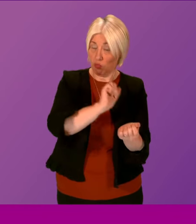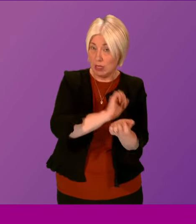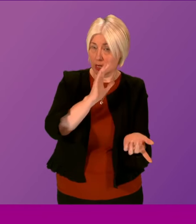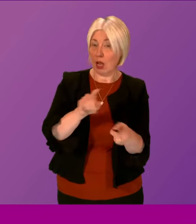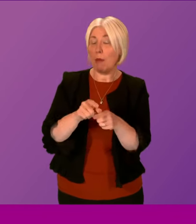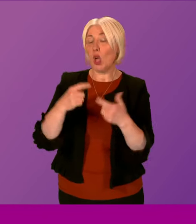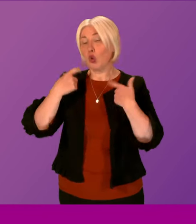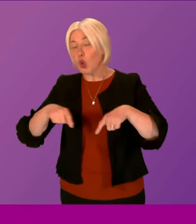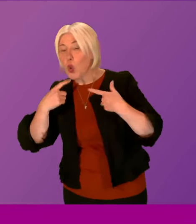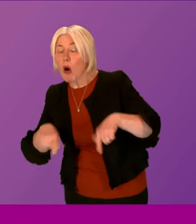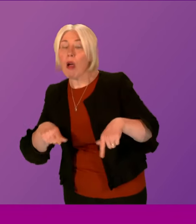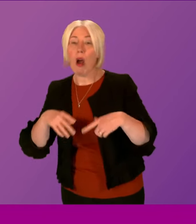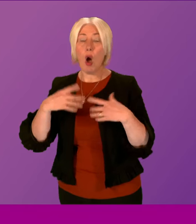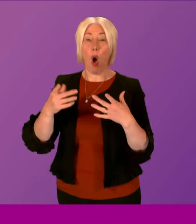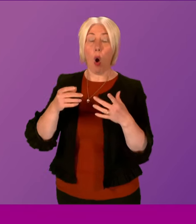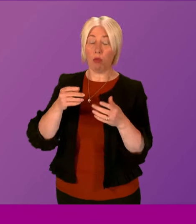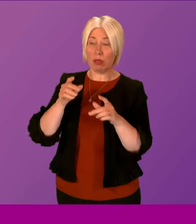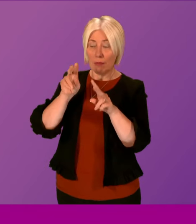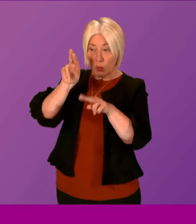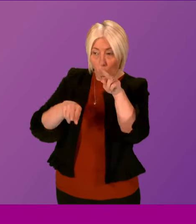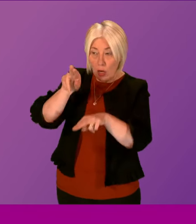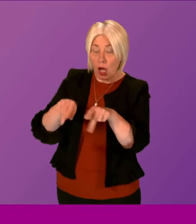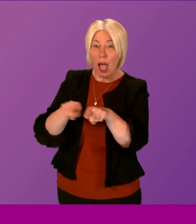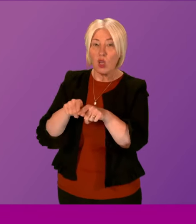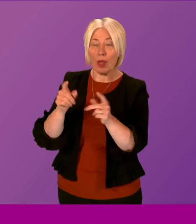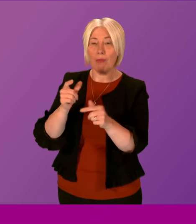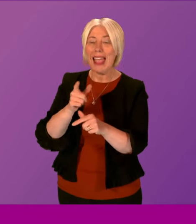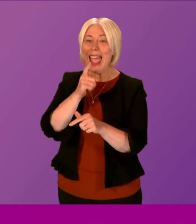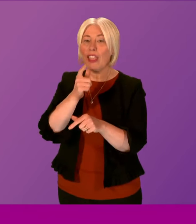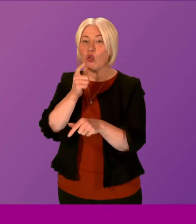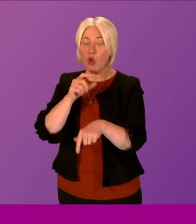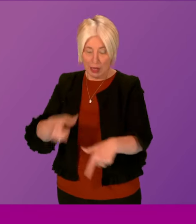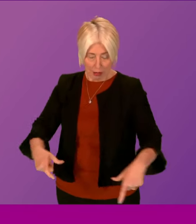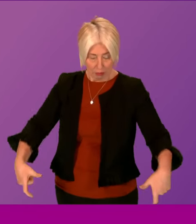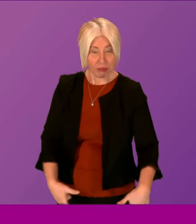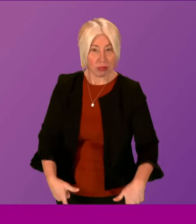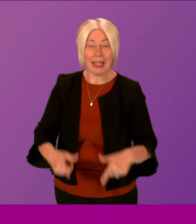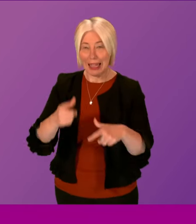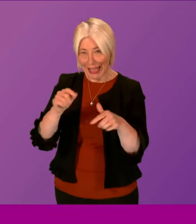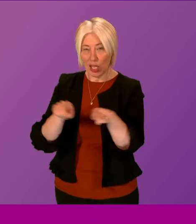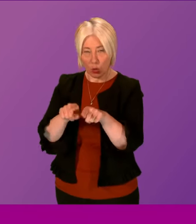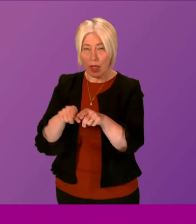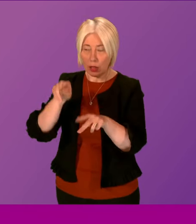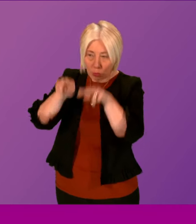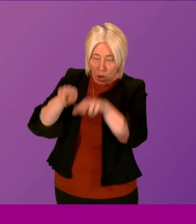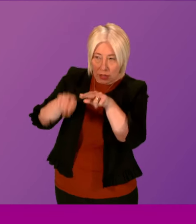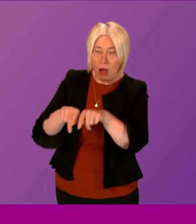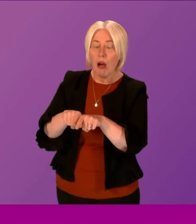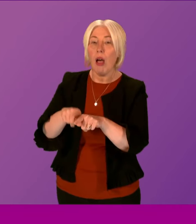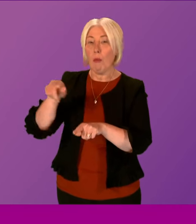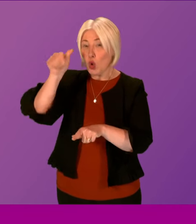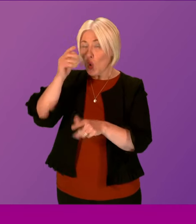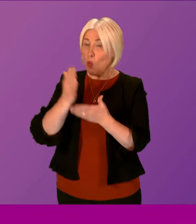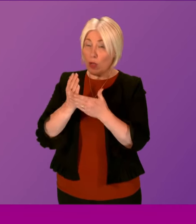and electronically monitored if deemed necessary. We do have, of course, as Audrey Nicoll will be very aware, very